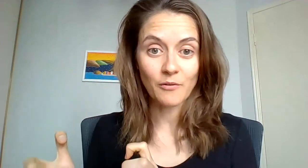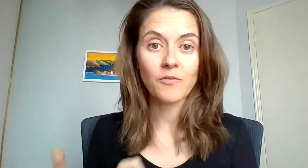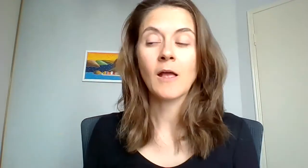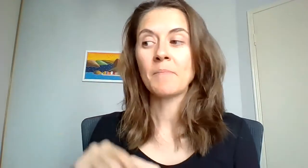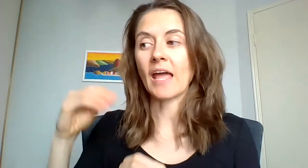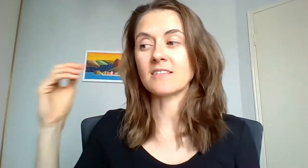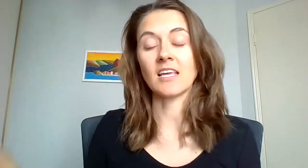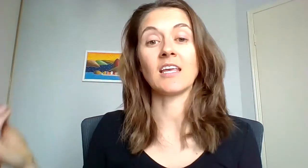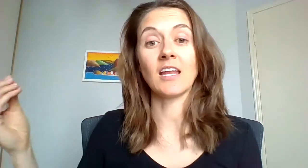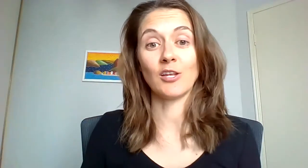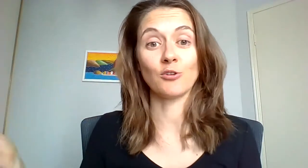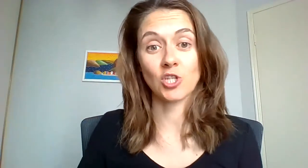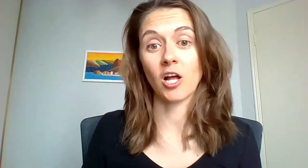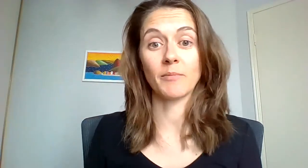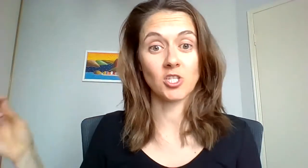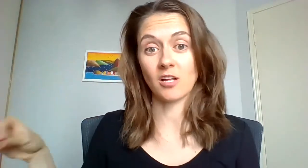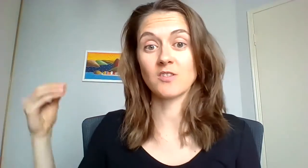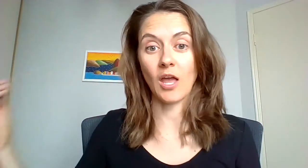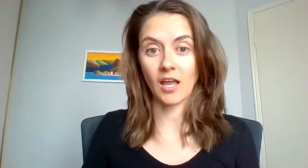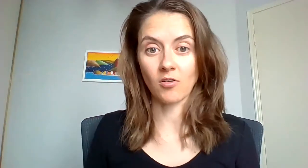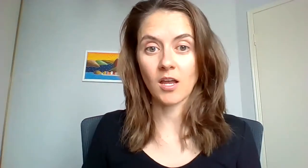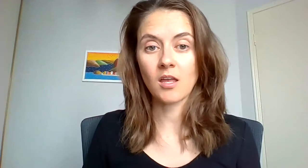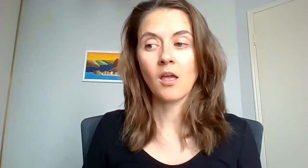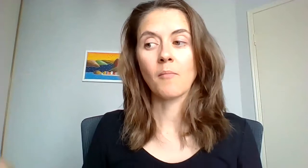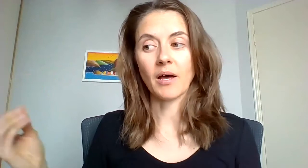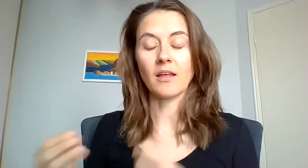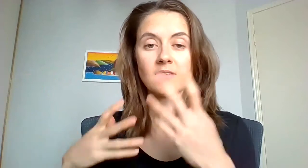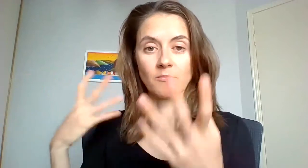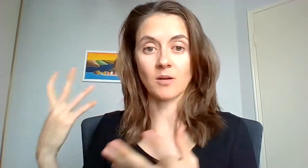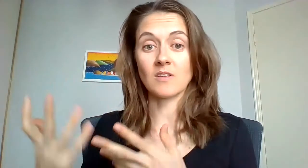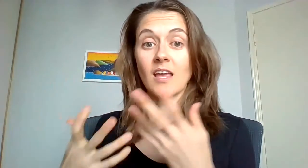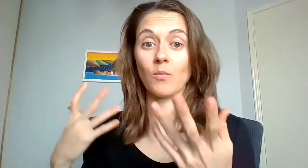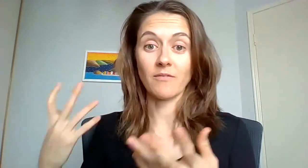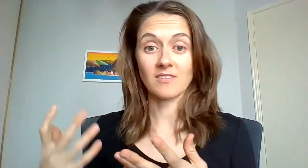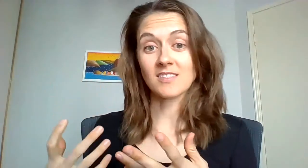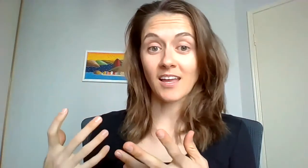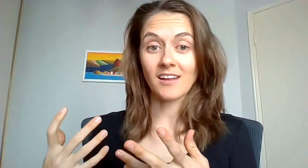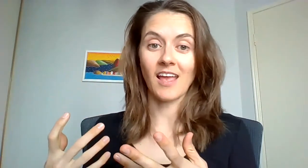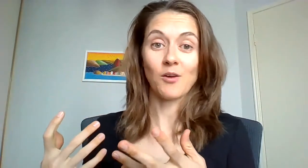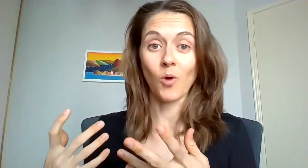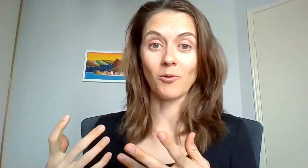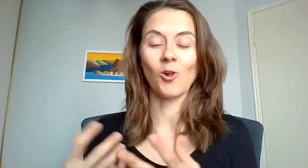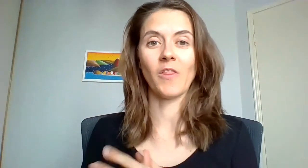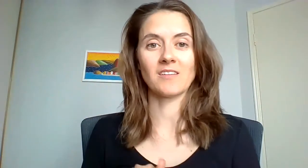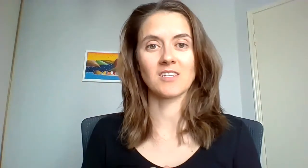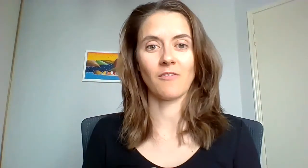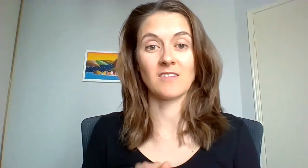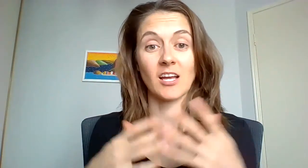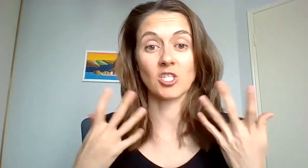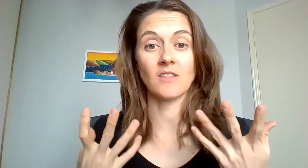and seeing it in your child, my child's so angry but sometimes it's how we even say it, head wobble, all that stuff, it's actually